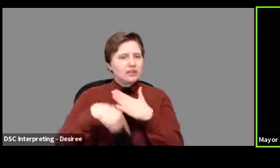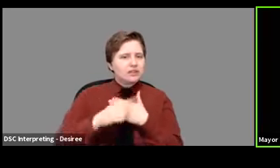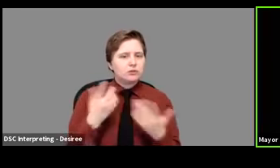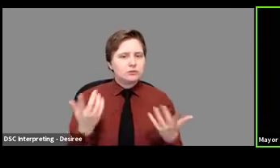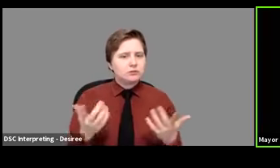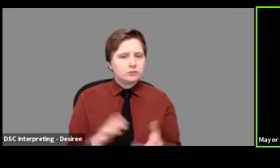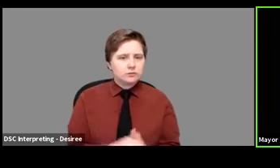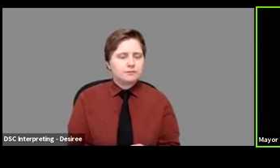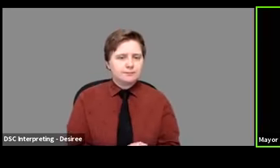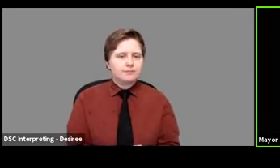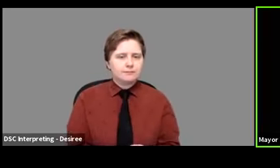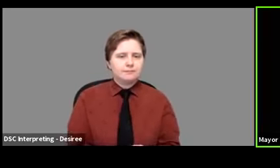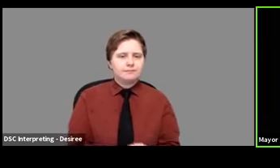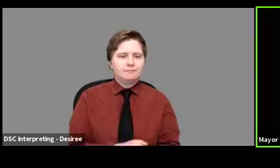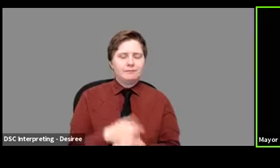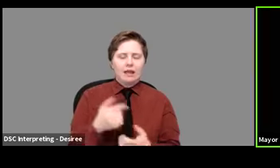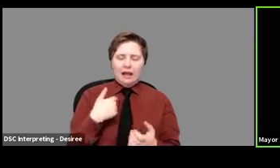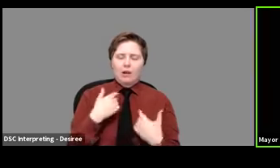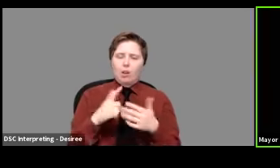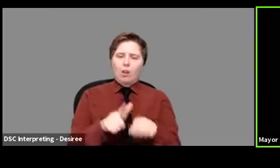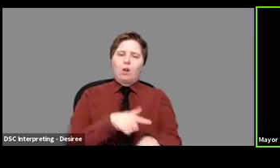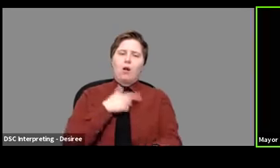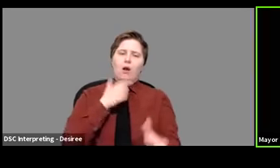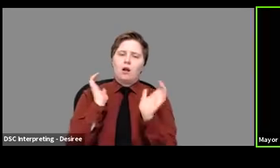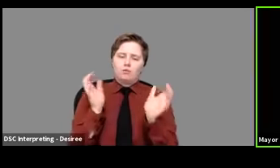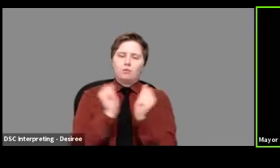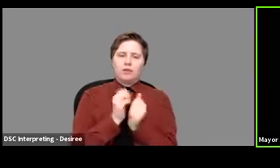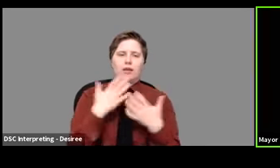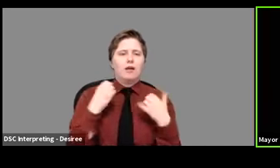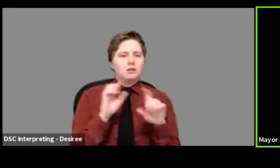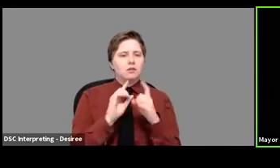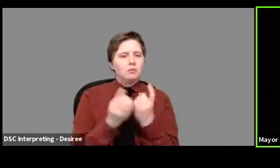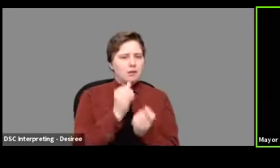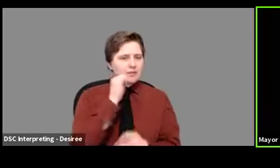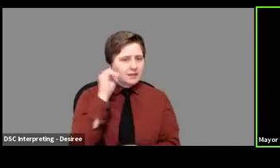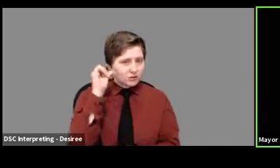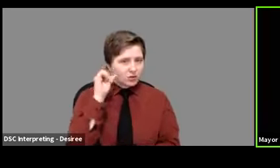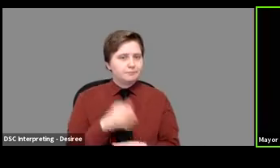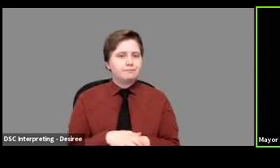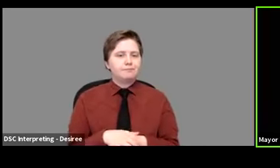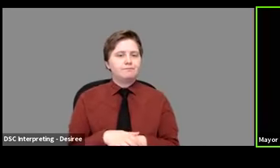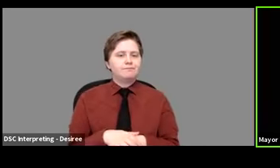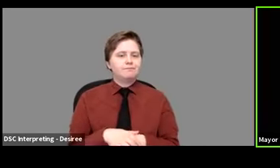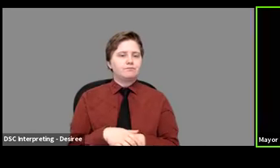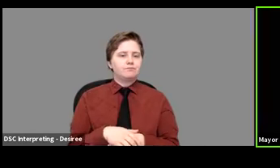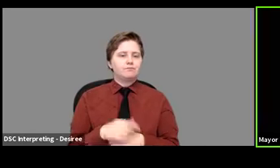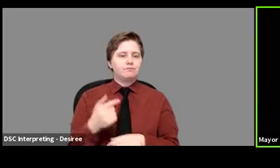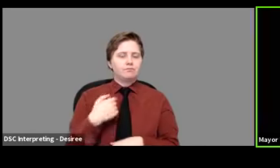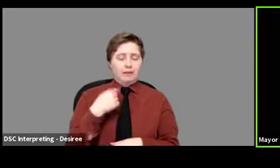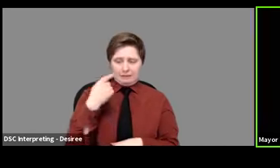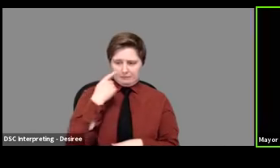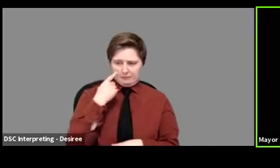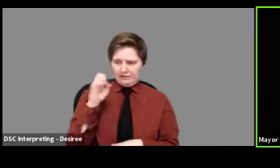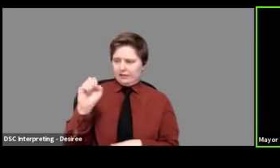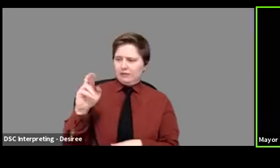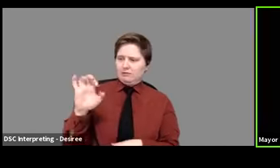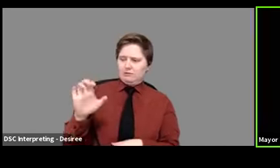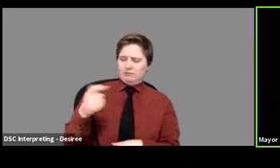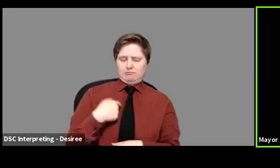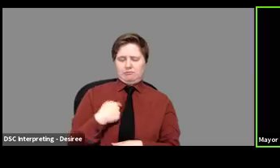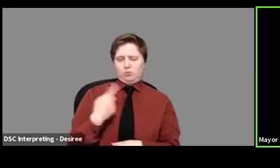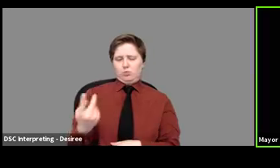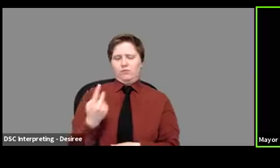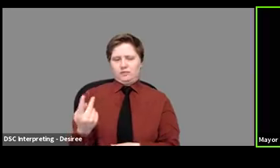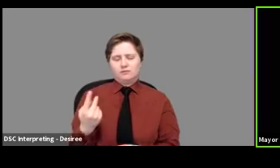um, I, uh, had a long conversation with the health department yesterday. Um, I think we, Eric and I are, um,